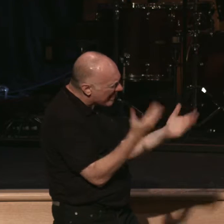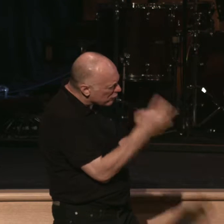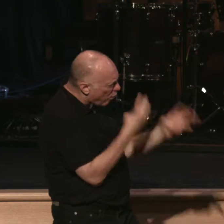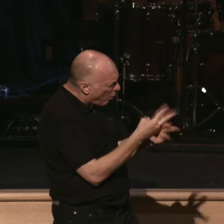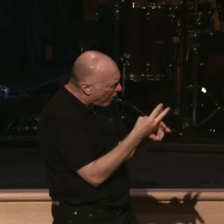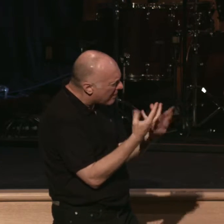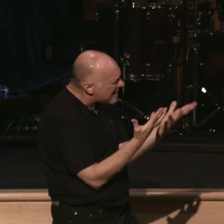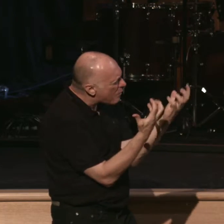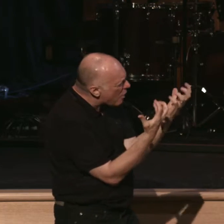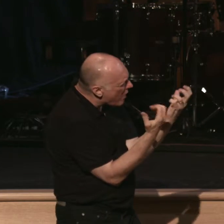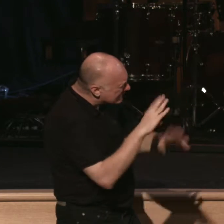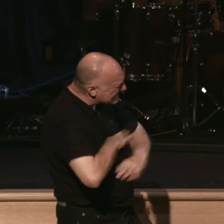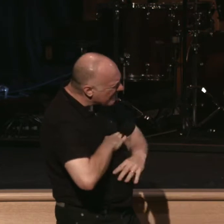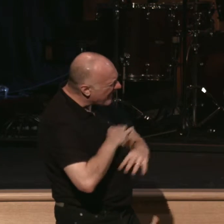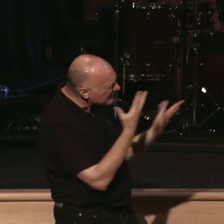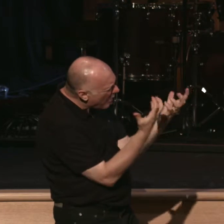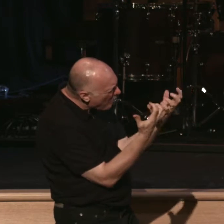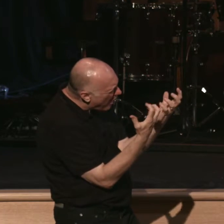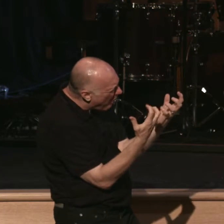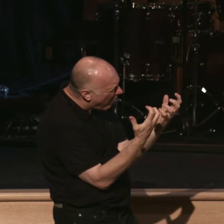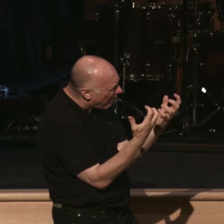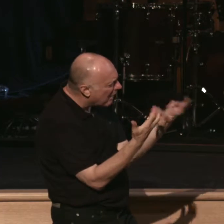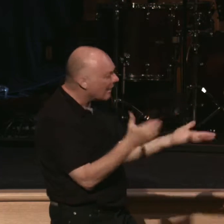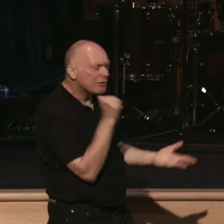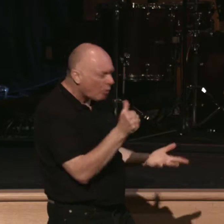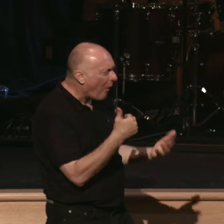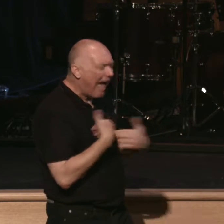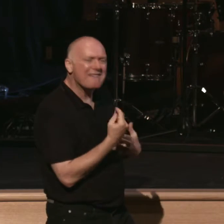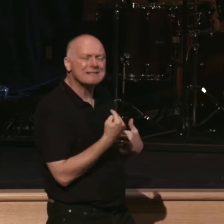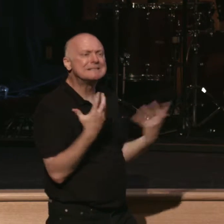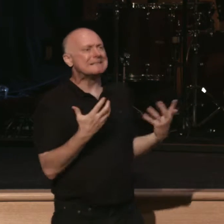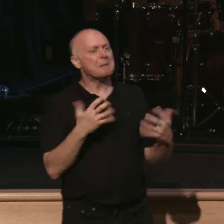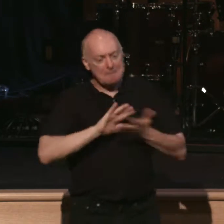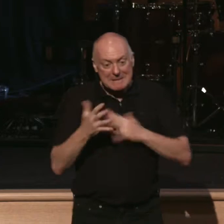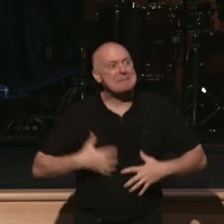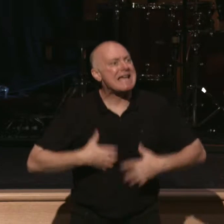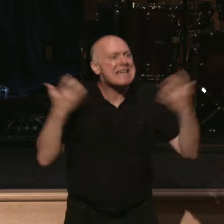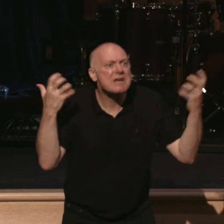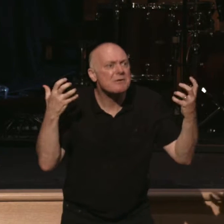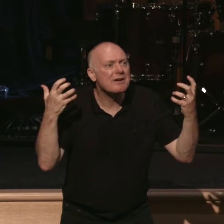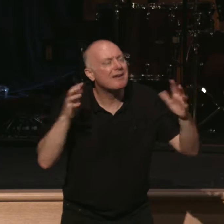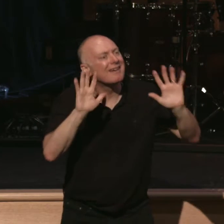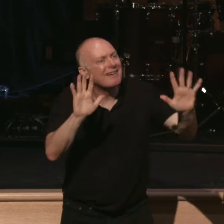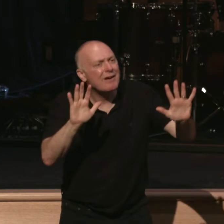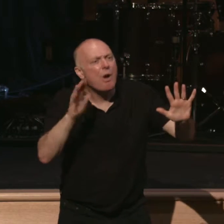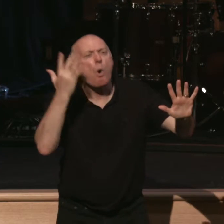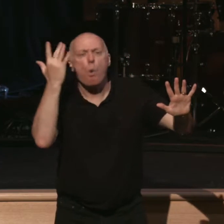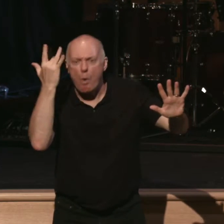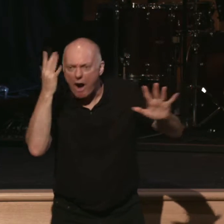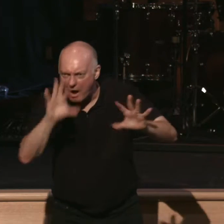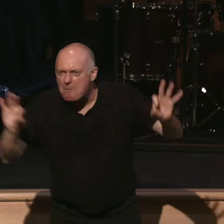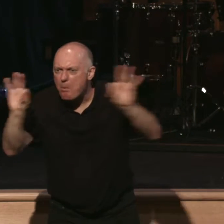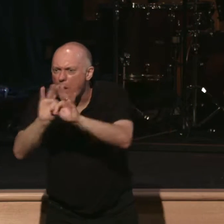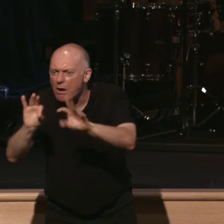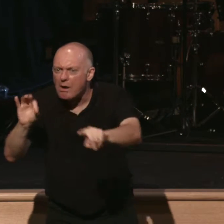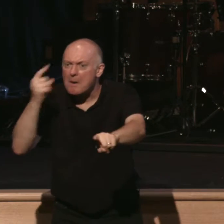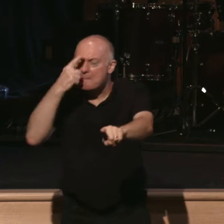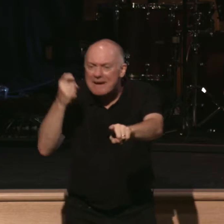seeking satisfaction in them. And then I get angry when I don't get what I want. And here's why this is important. Because if we have an anger